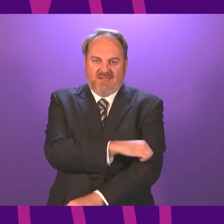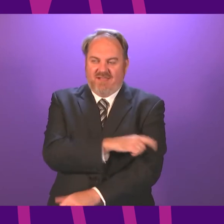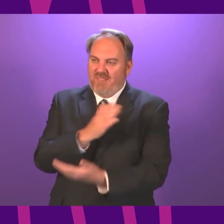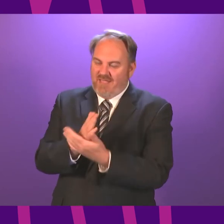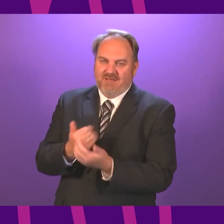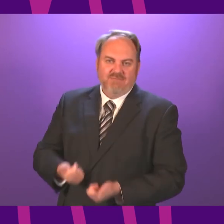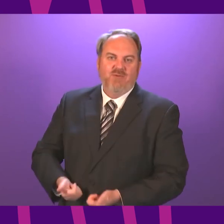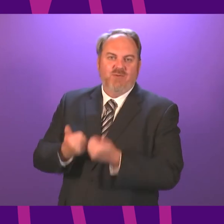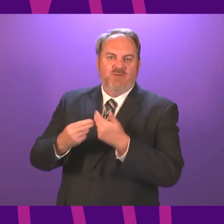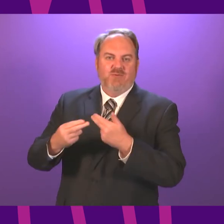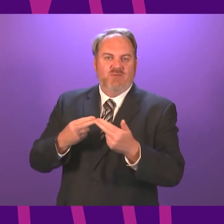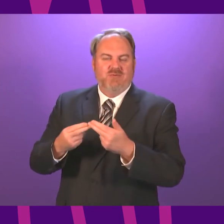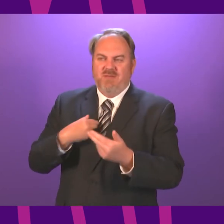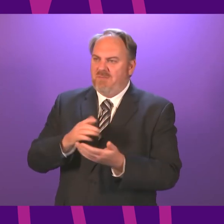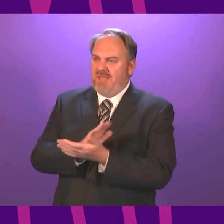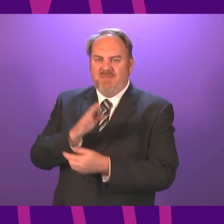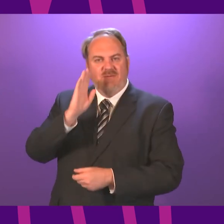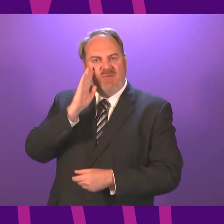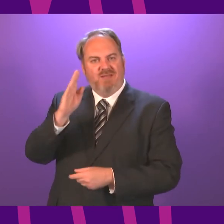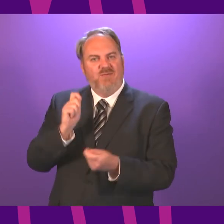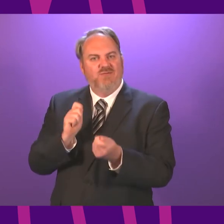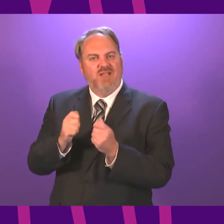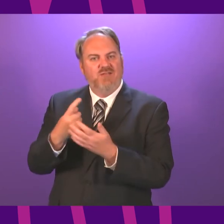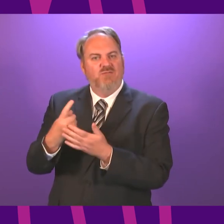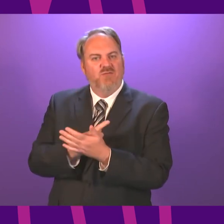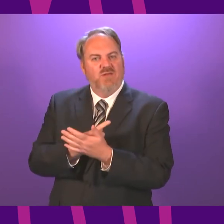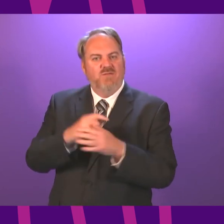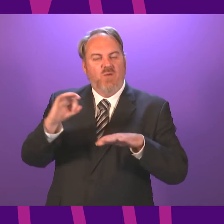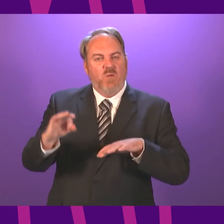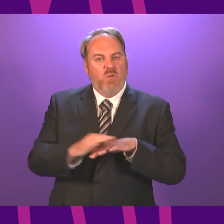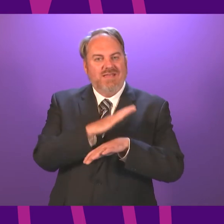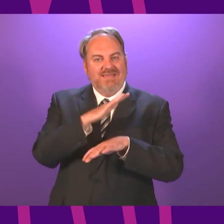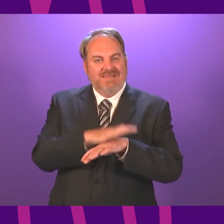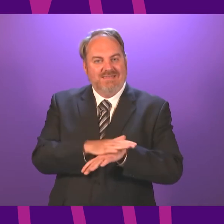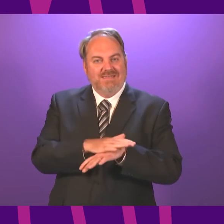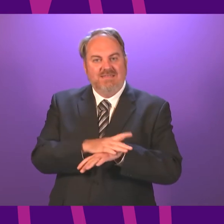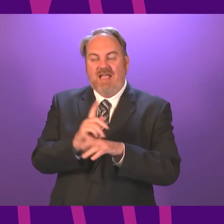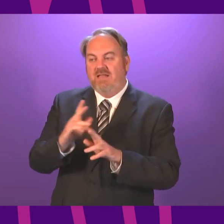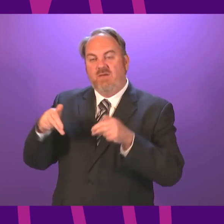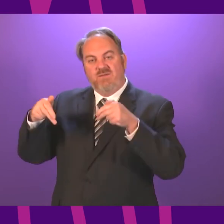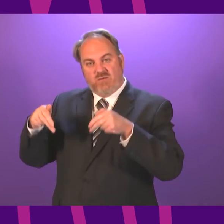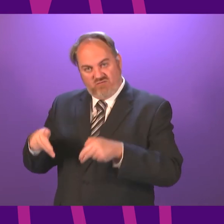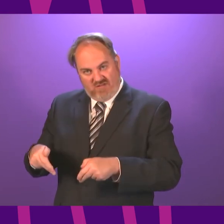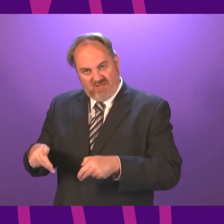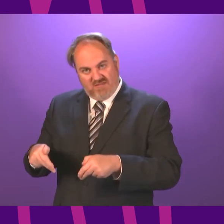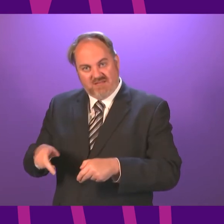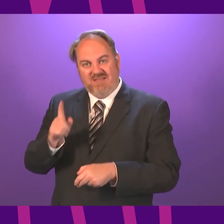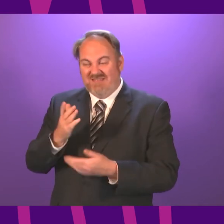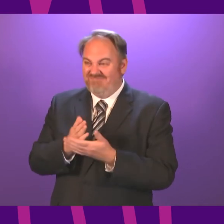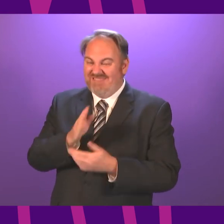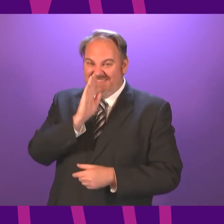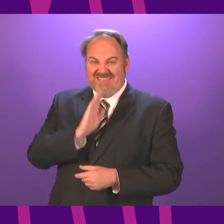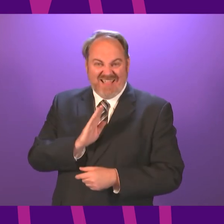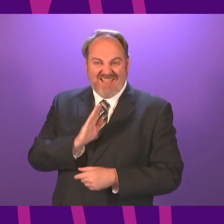have changes to weddings and funeral guidance. Although it's disappointing that this has come so late after so many occasions have